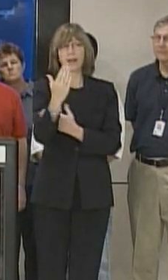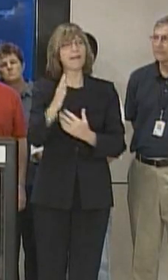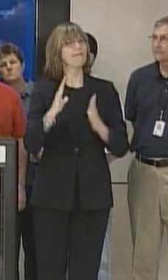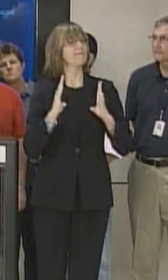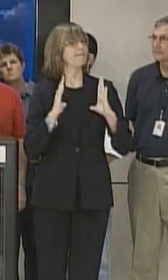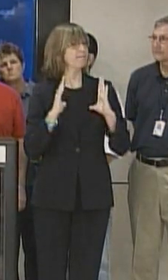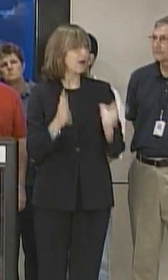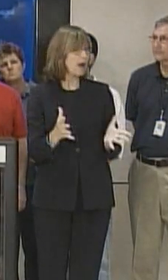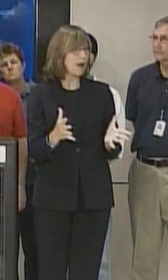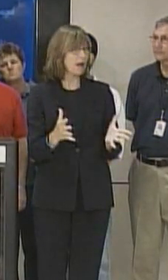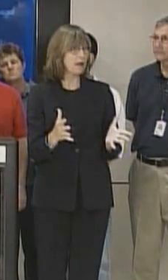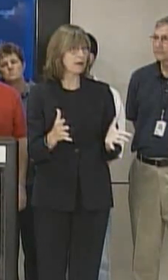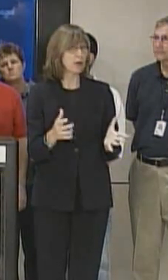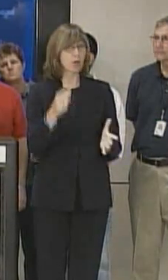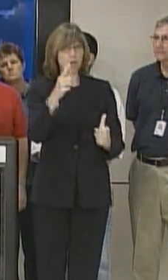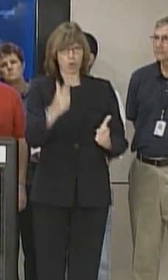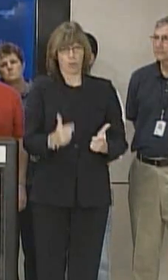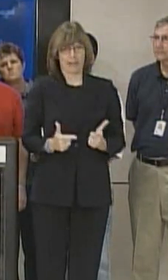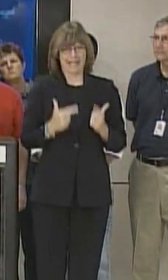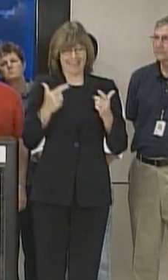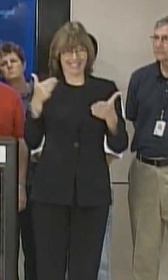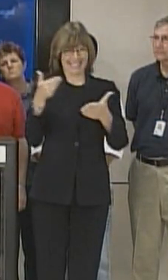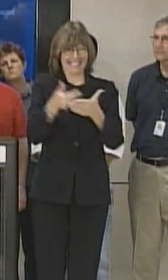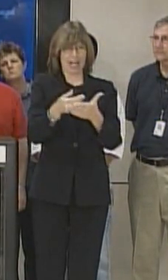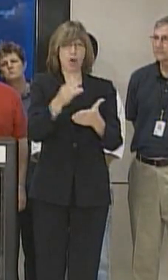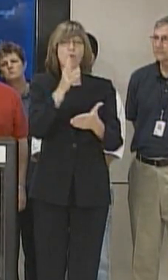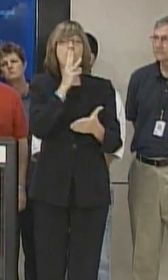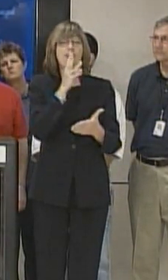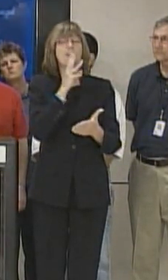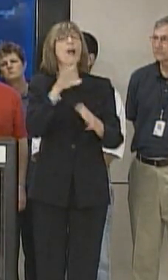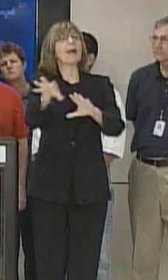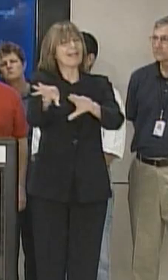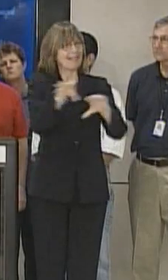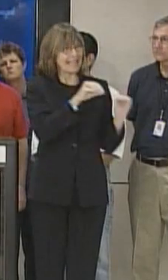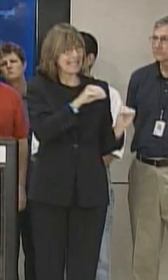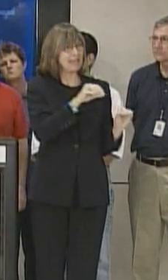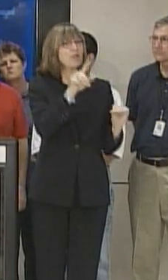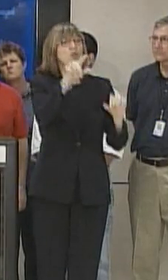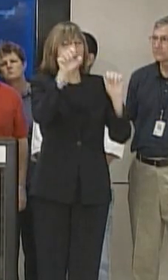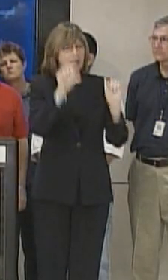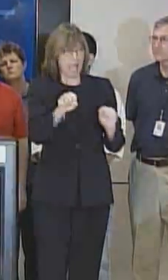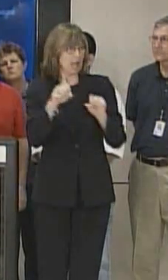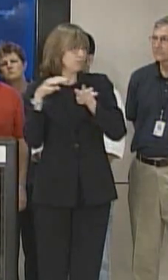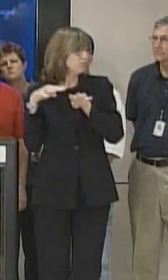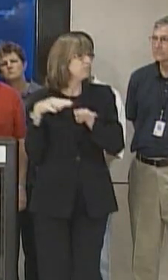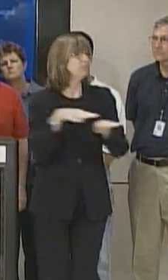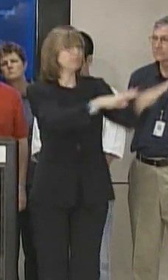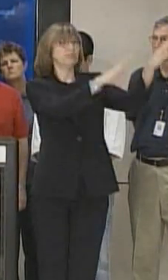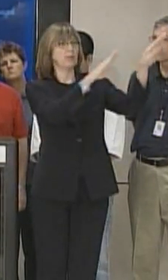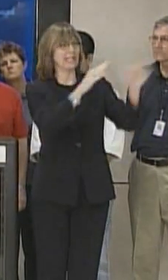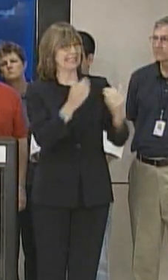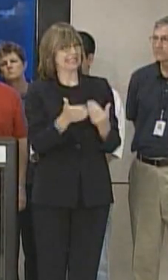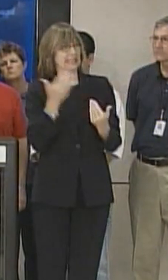is no reason if you live in an evacuation zone for you not to leave. The freeways are clear.